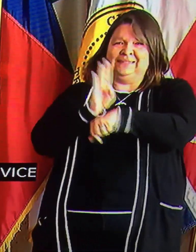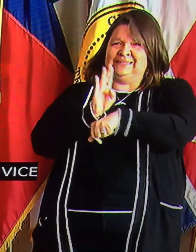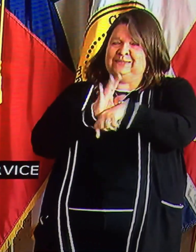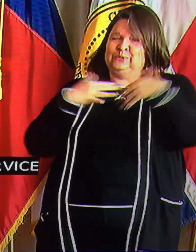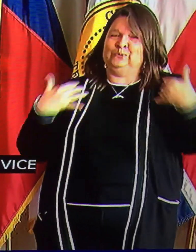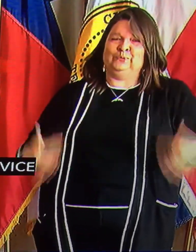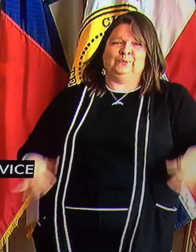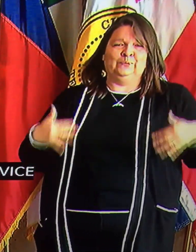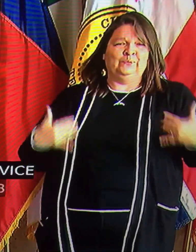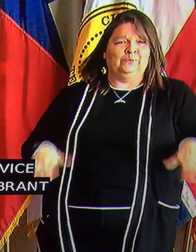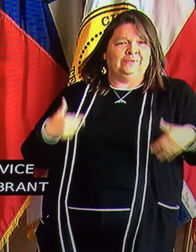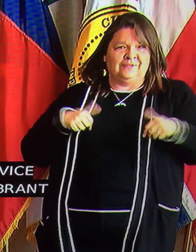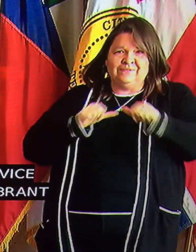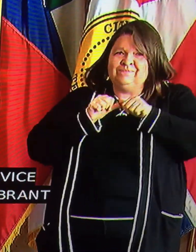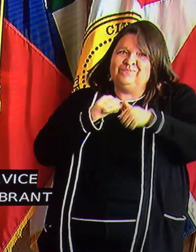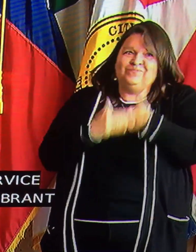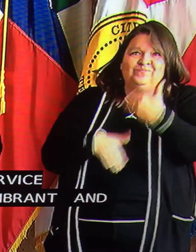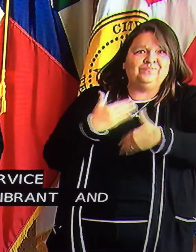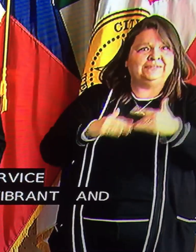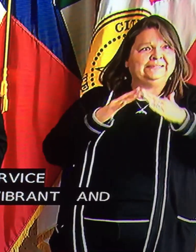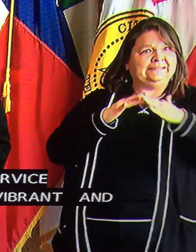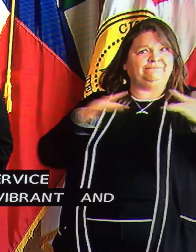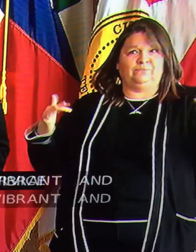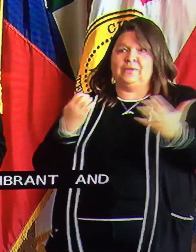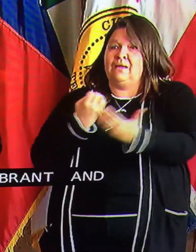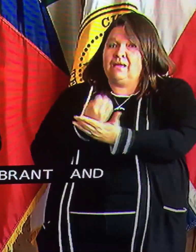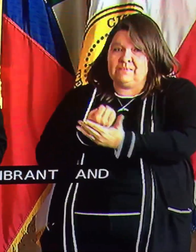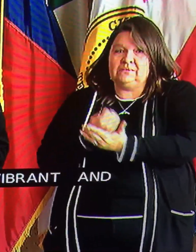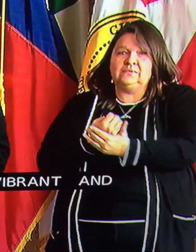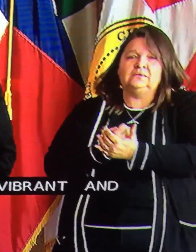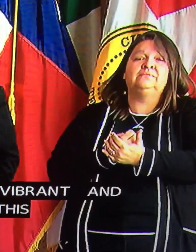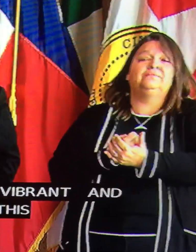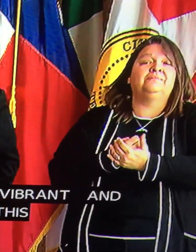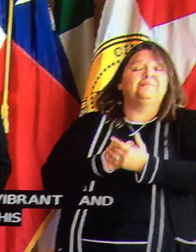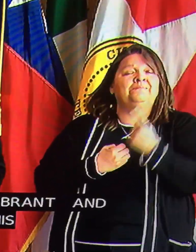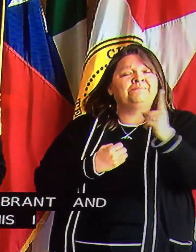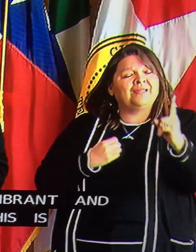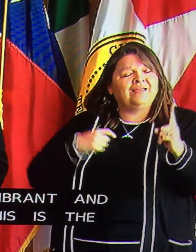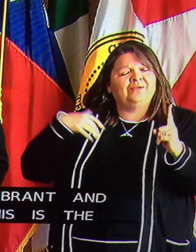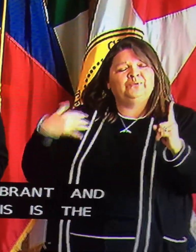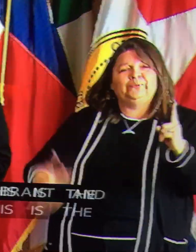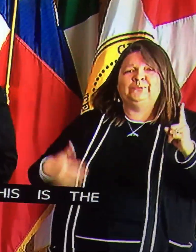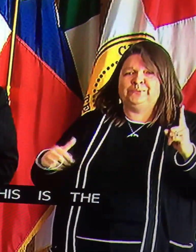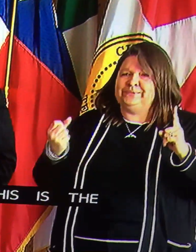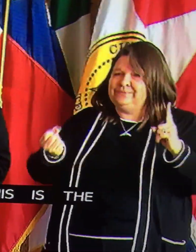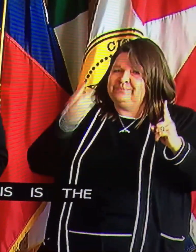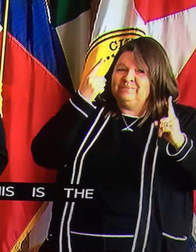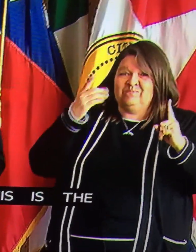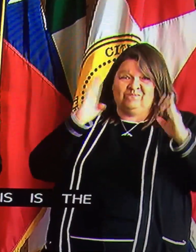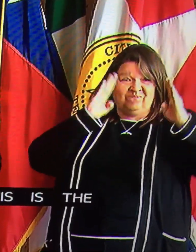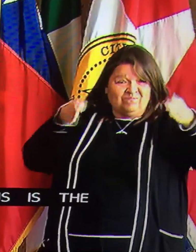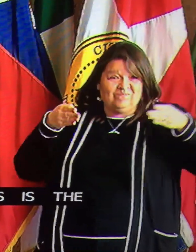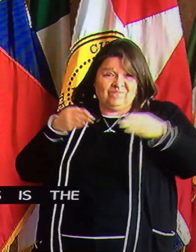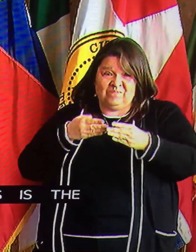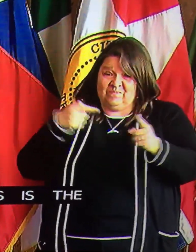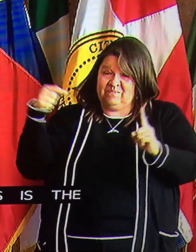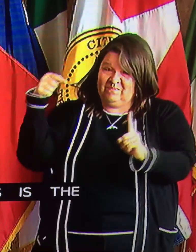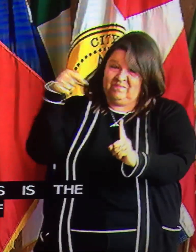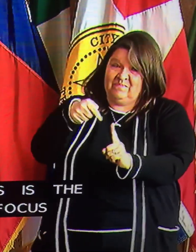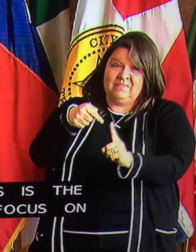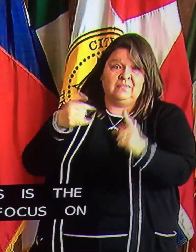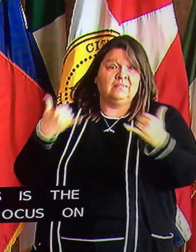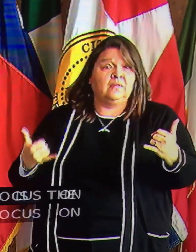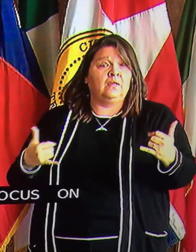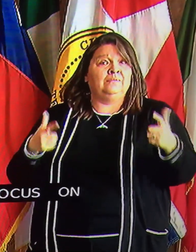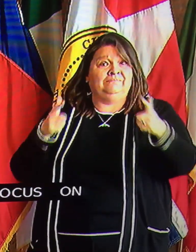diverse economy. But this is the time that we have to focus on the greatest asset